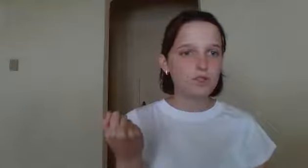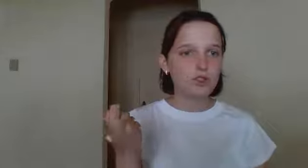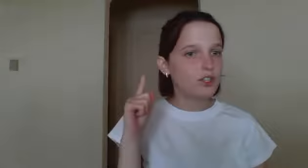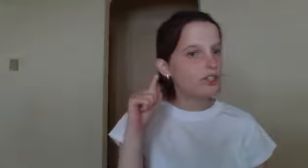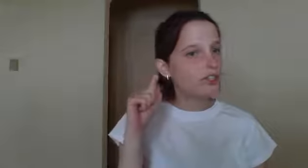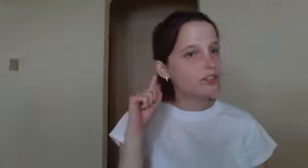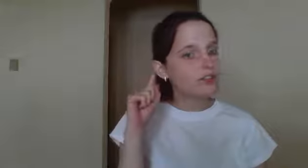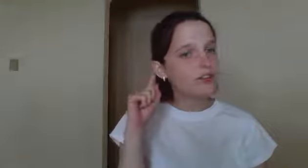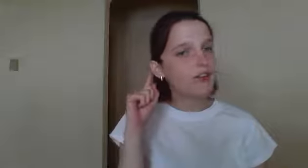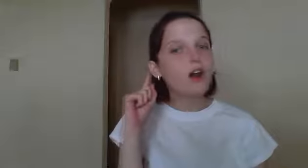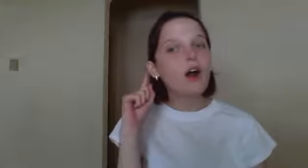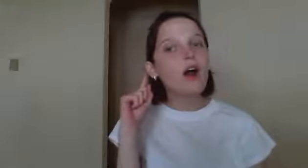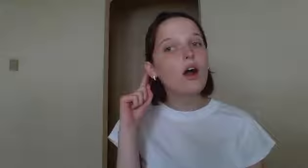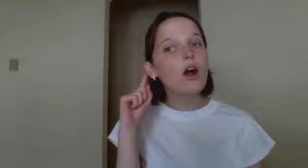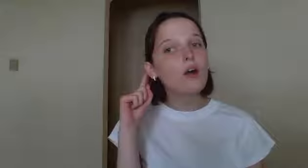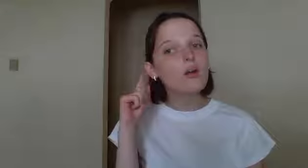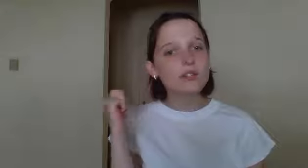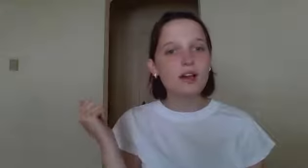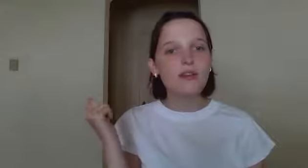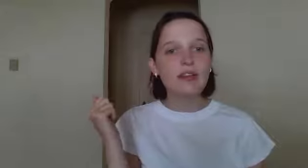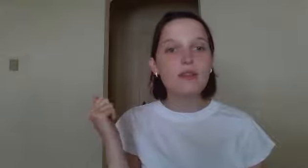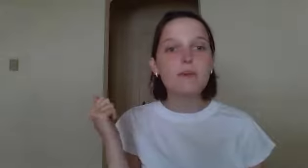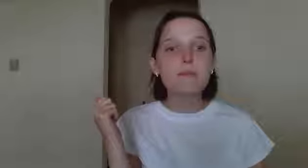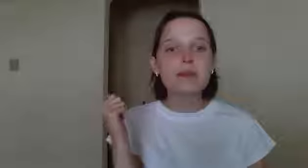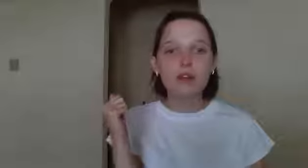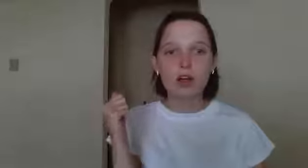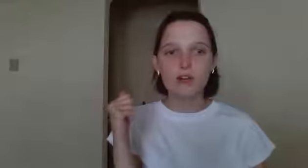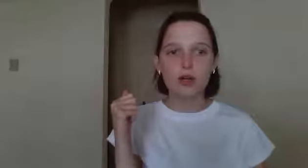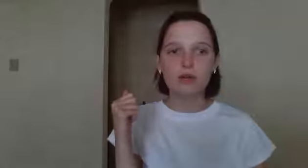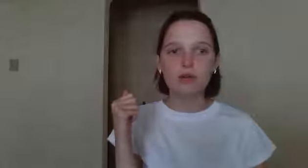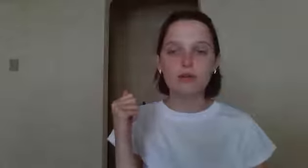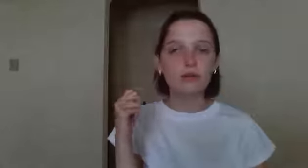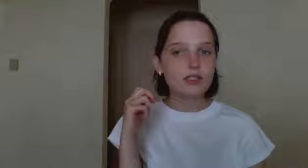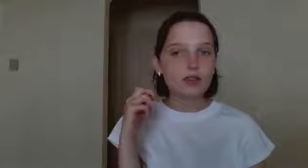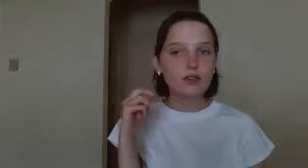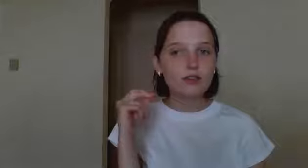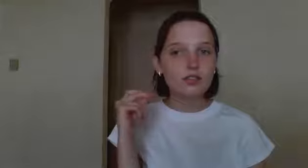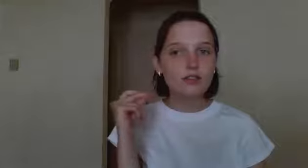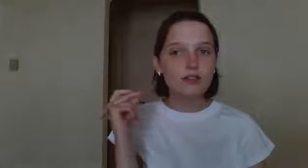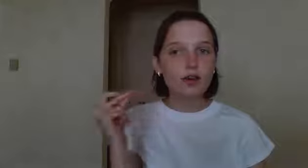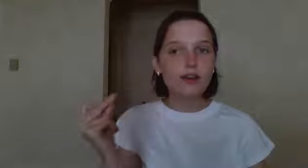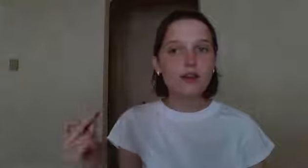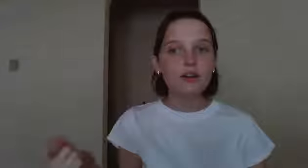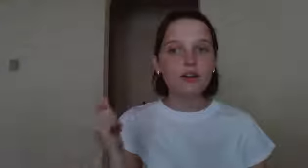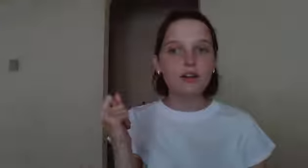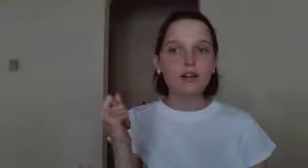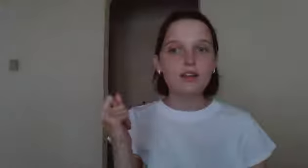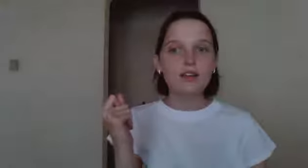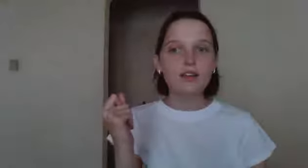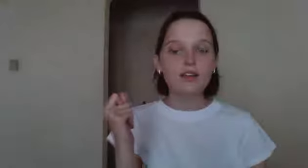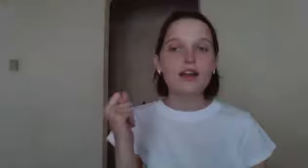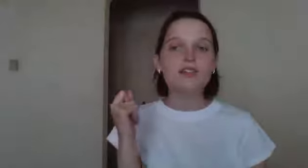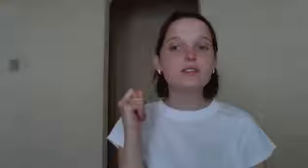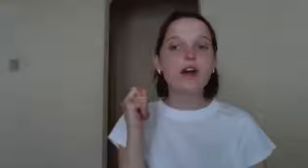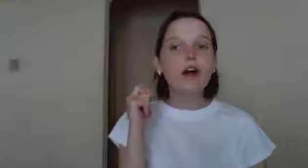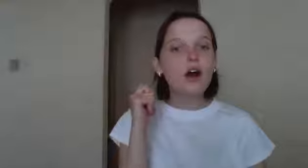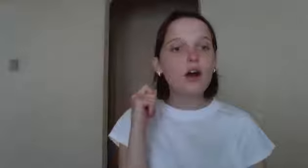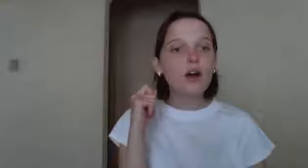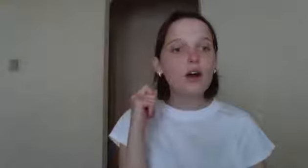so first you're listening for the O sound in the middle of a word. What sound are you listening for? Yes, O.